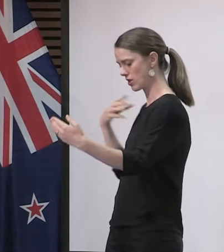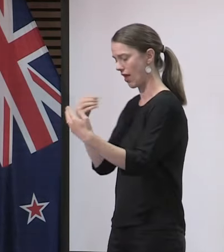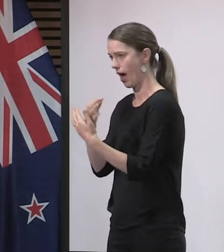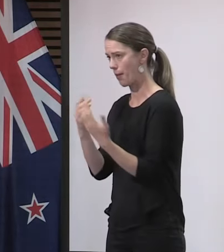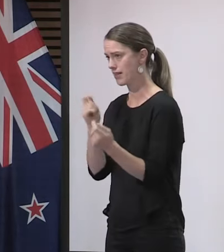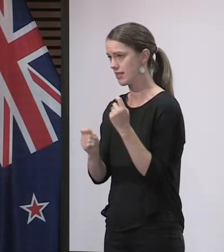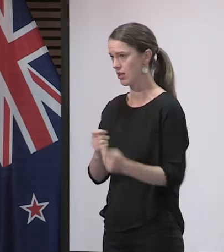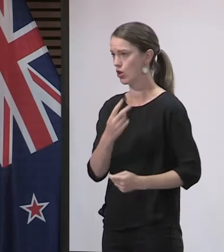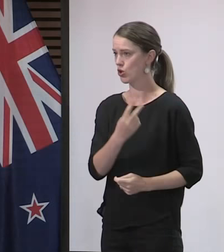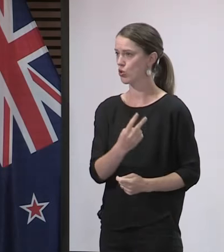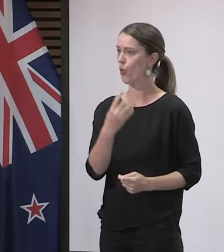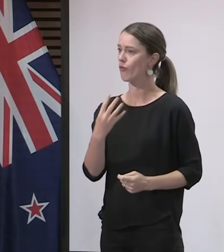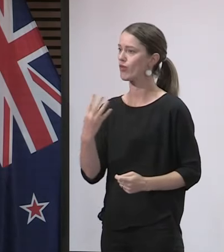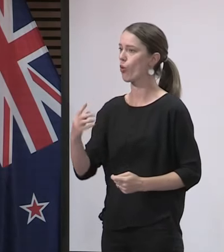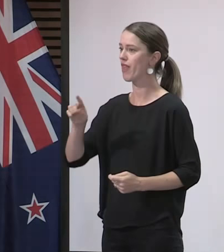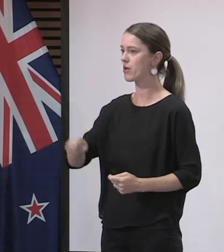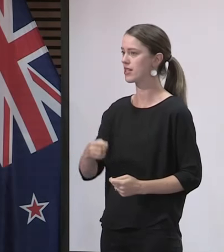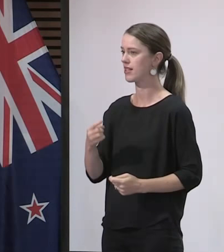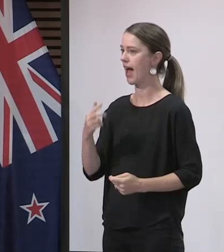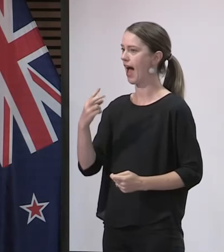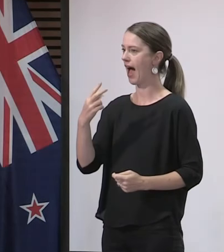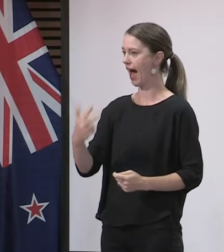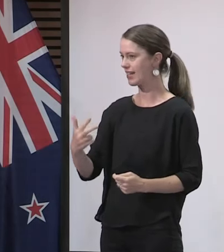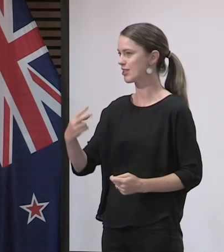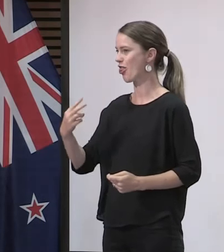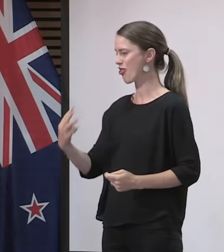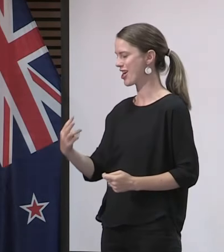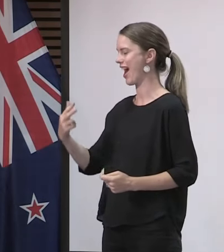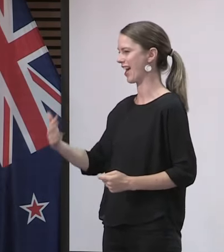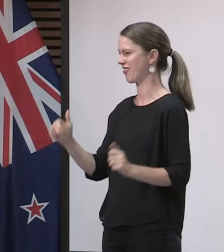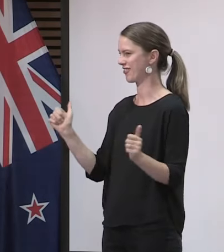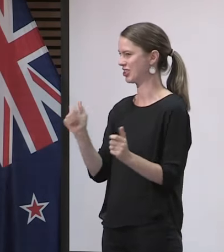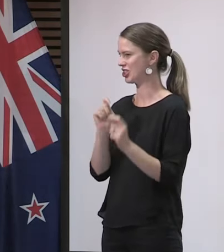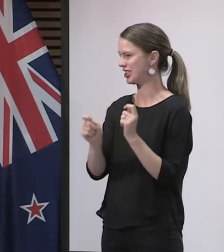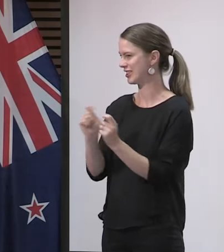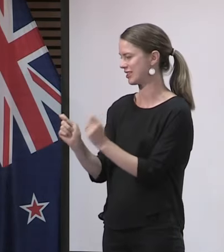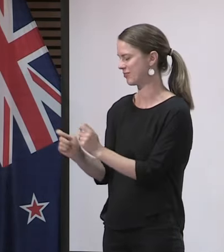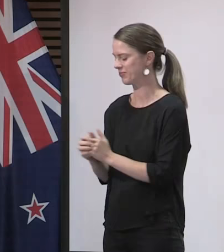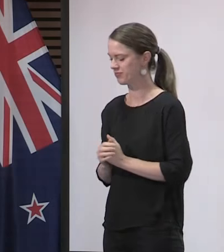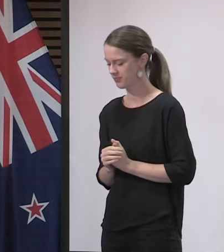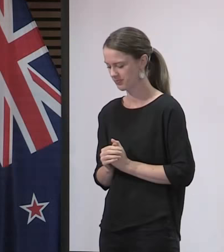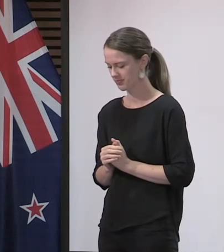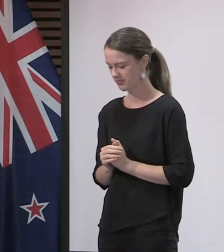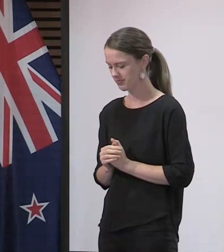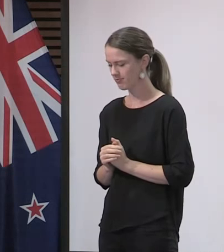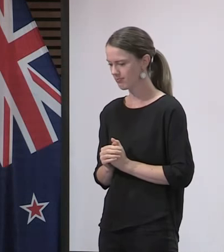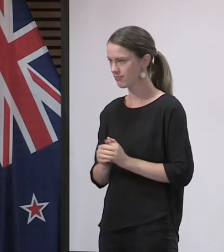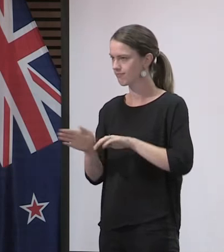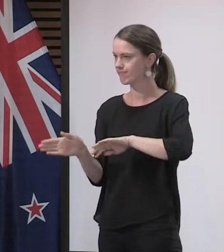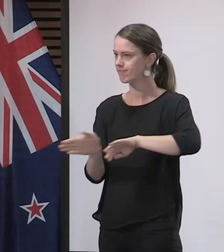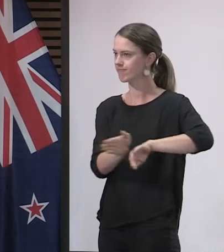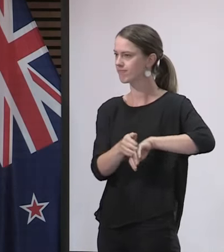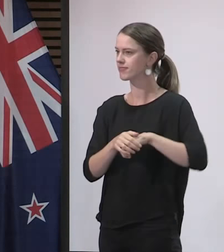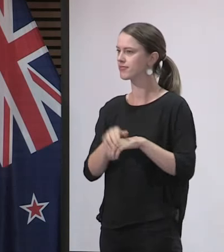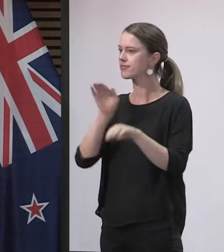is 244,838 completed. I want to give a reminder today about